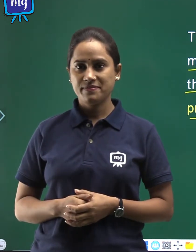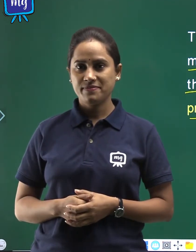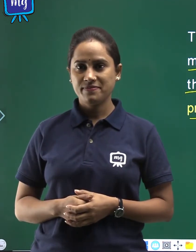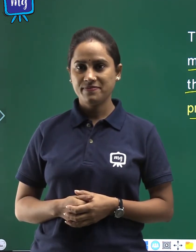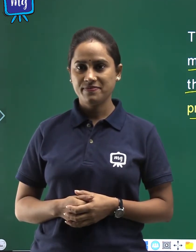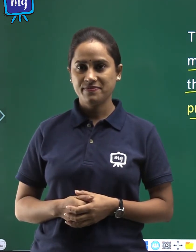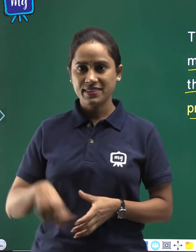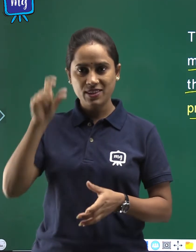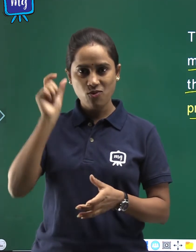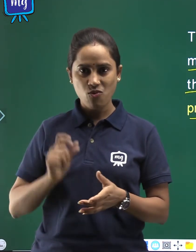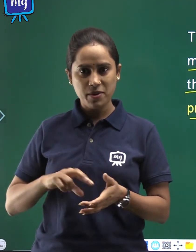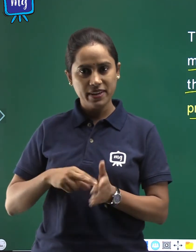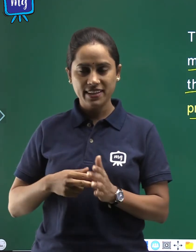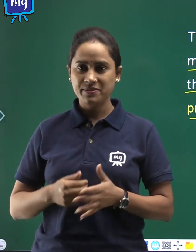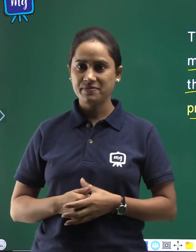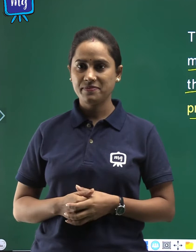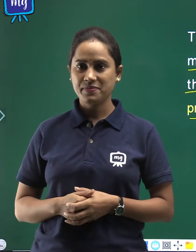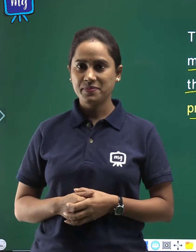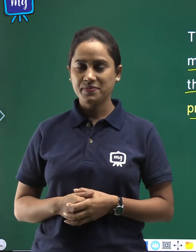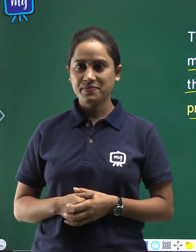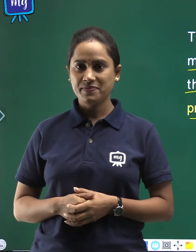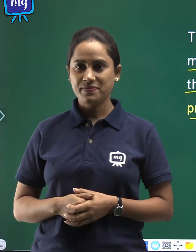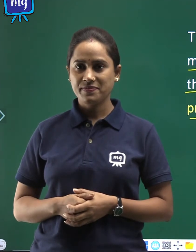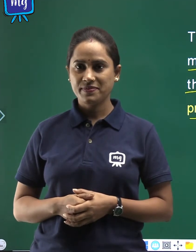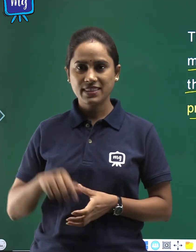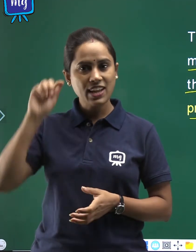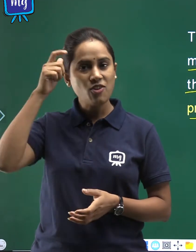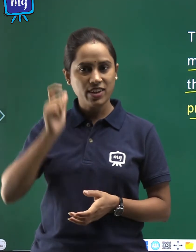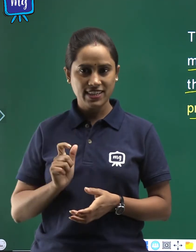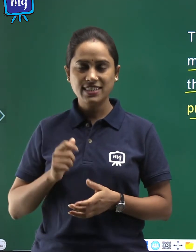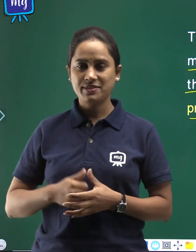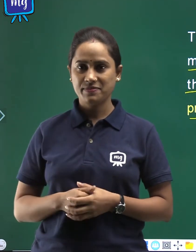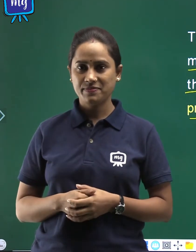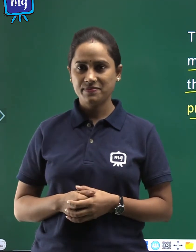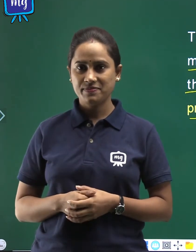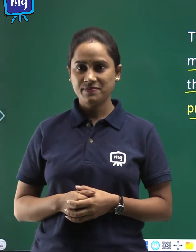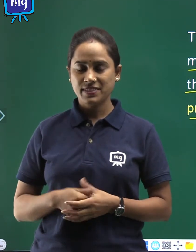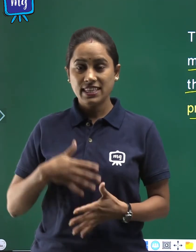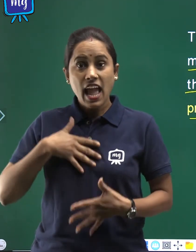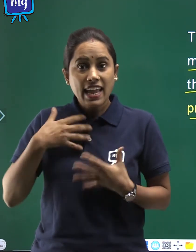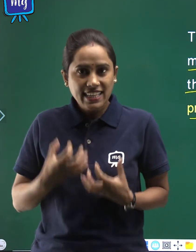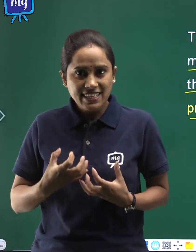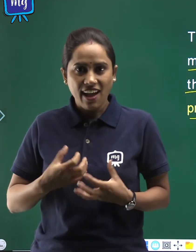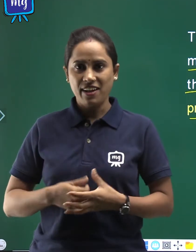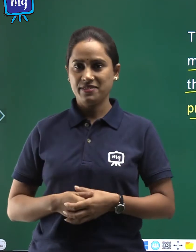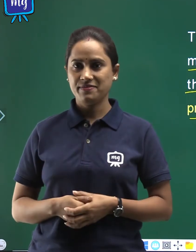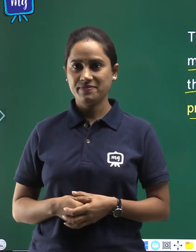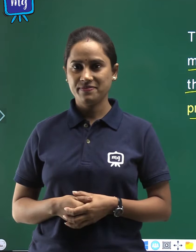Word meaning, wish, ichha,